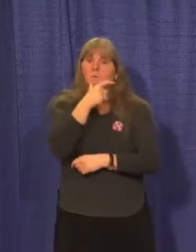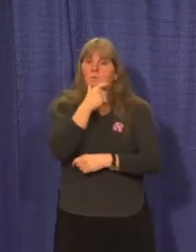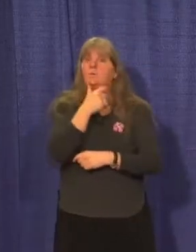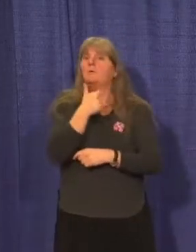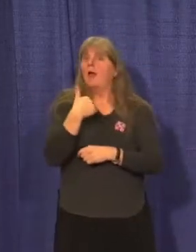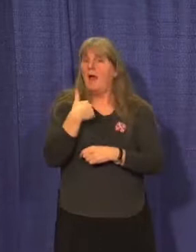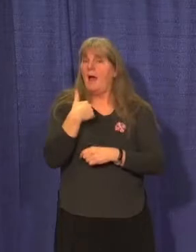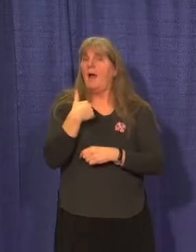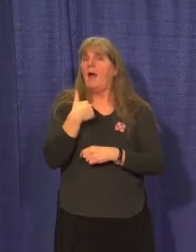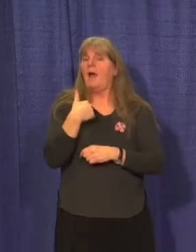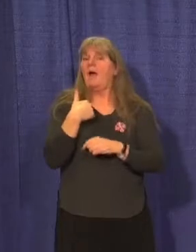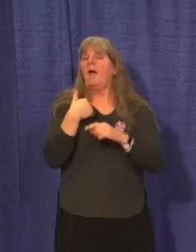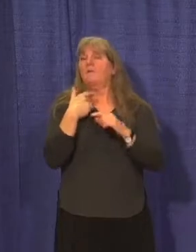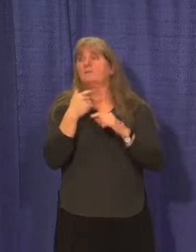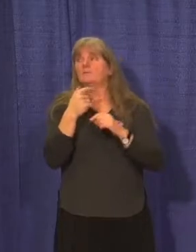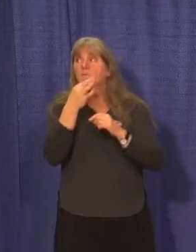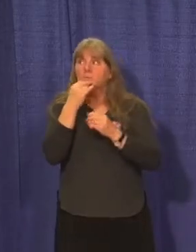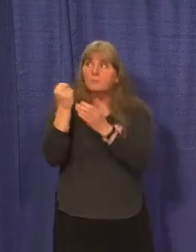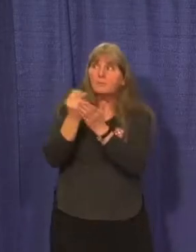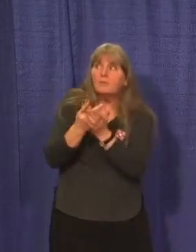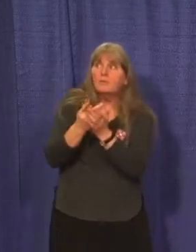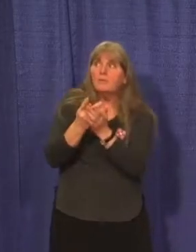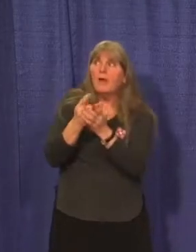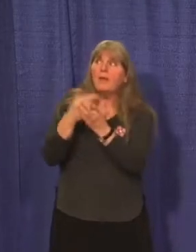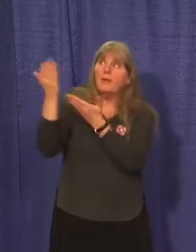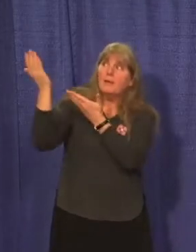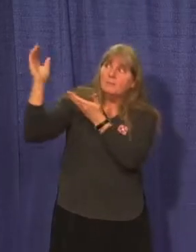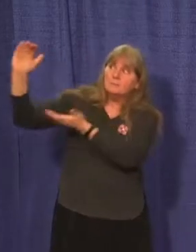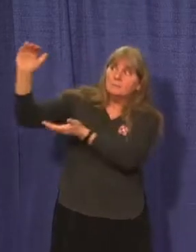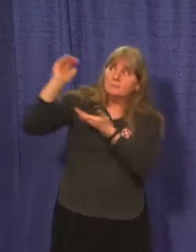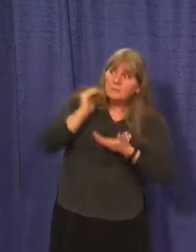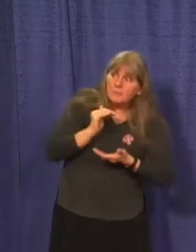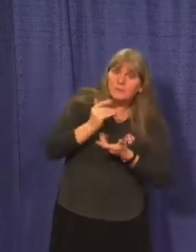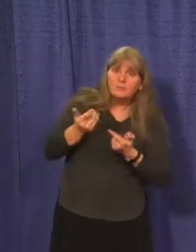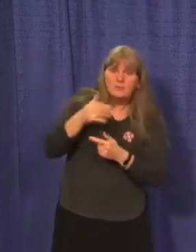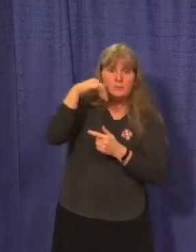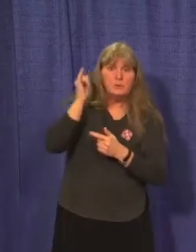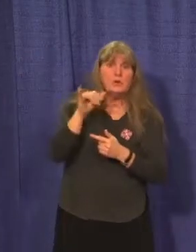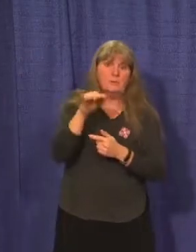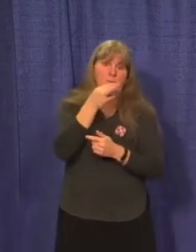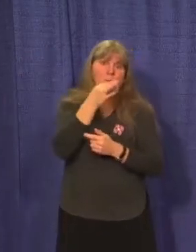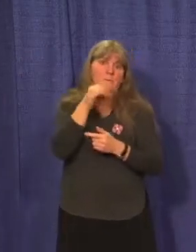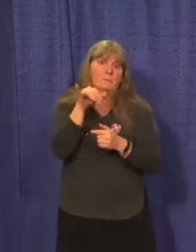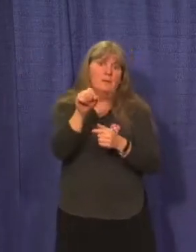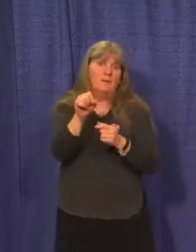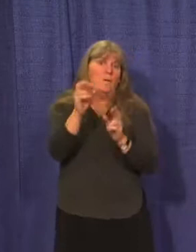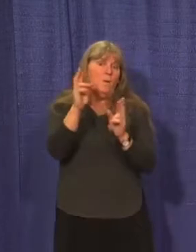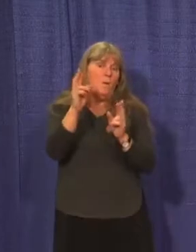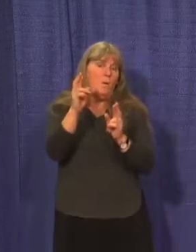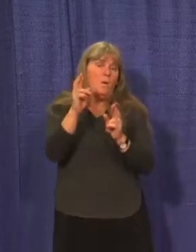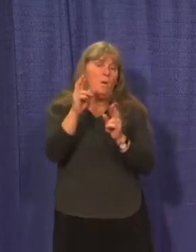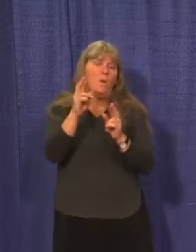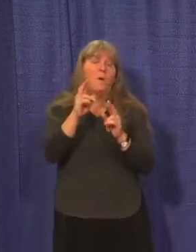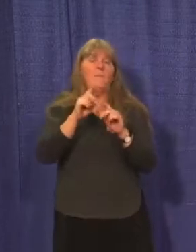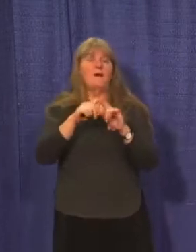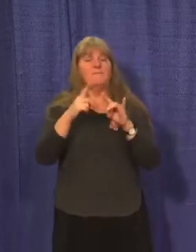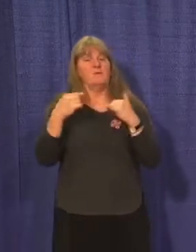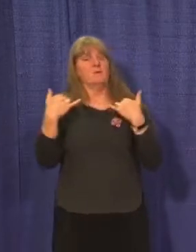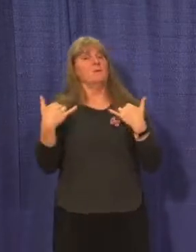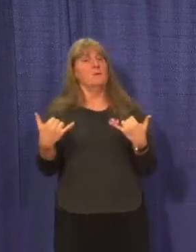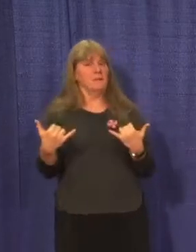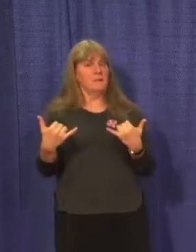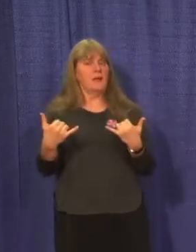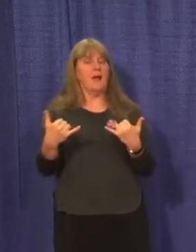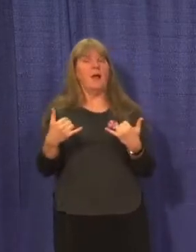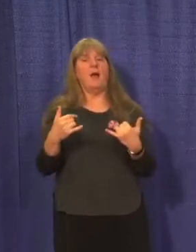vaccine as we near the approval and then the arrival of the Moderna product. We're not currently at a place where we can